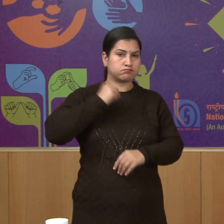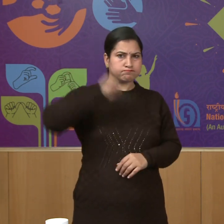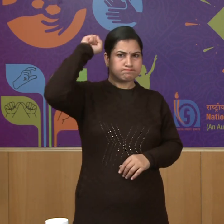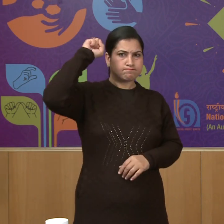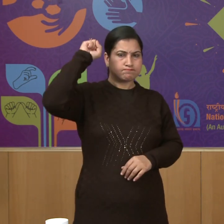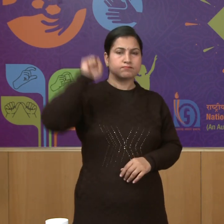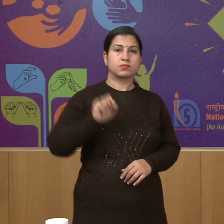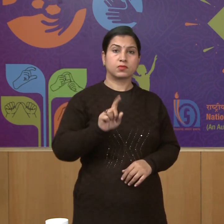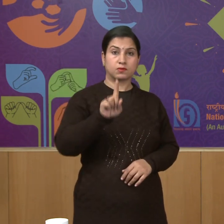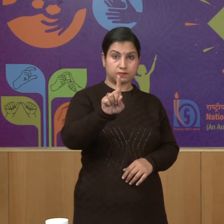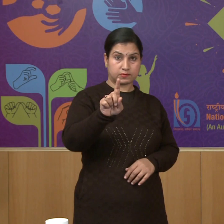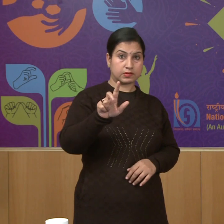of 1857